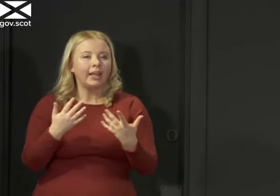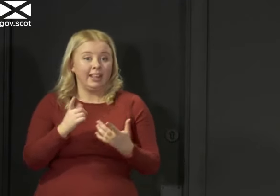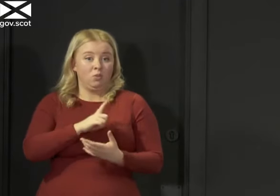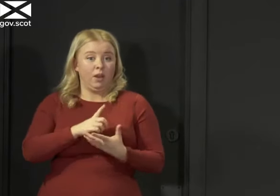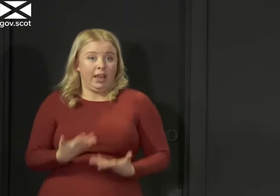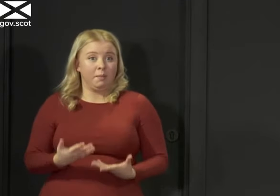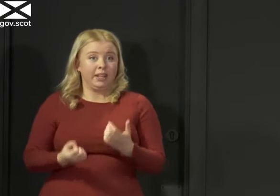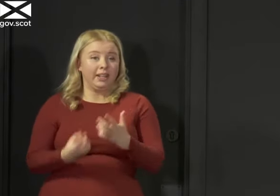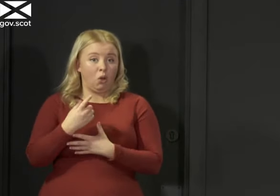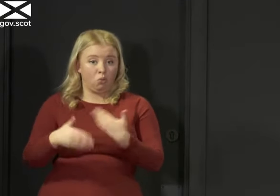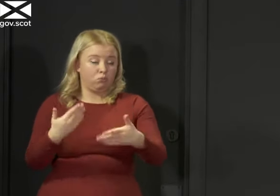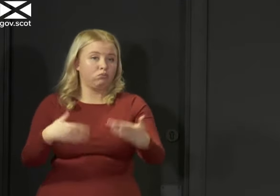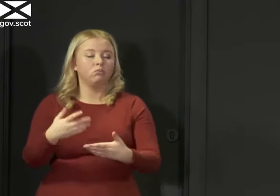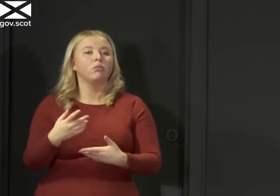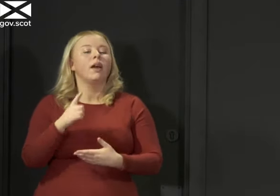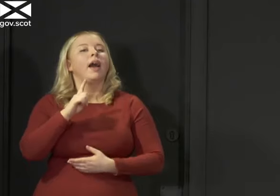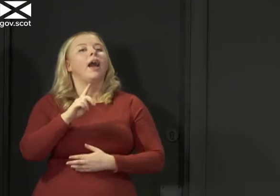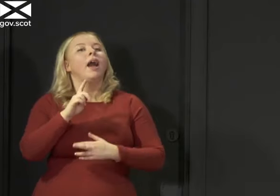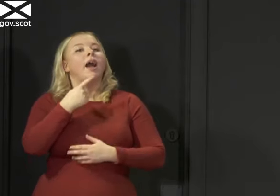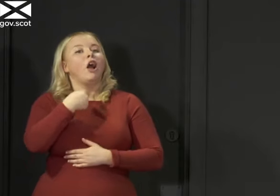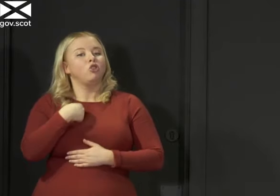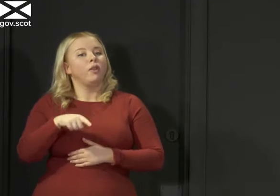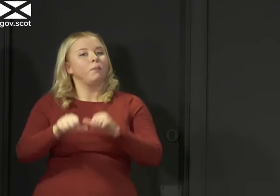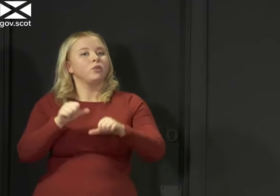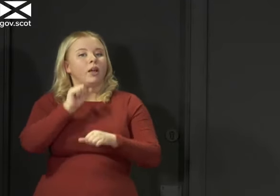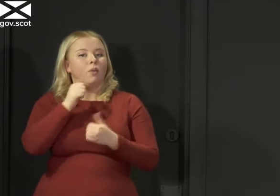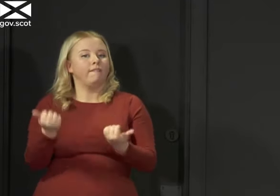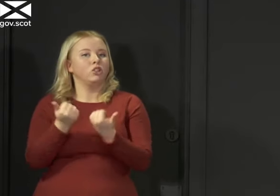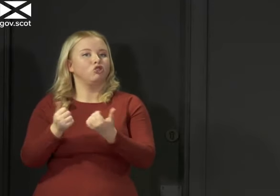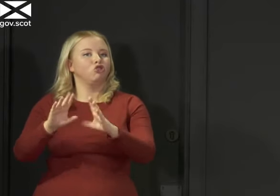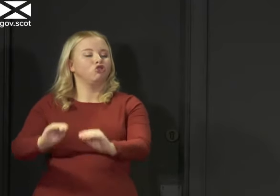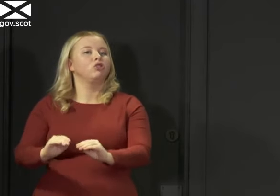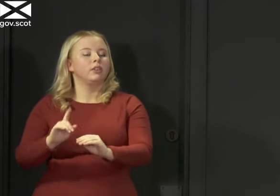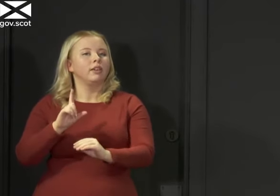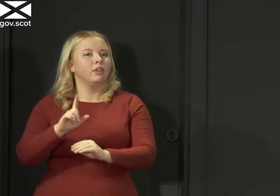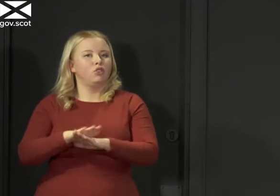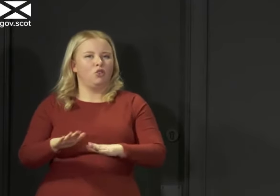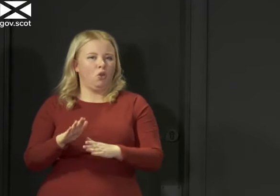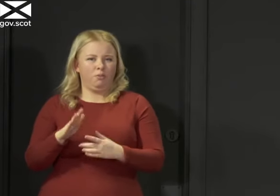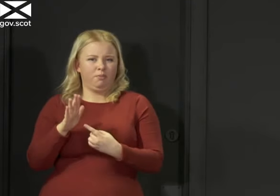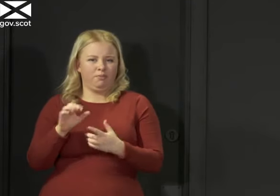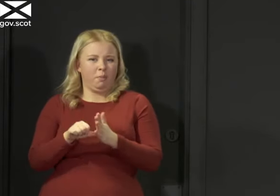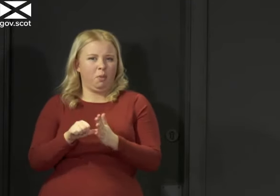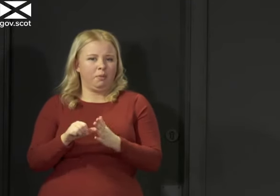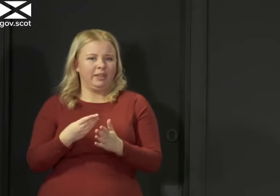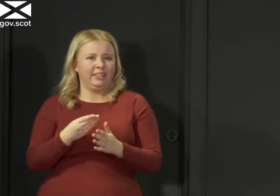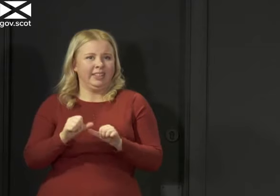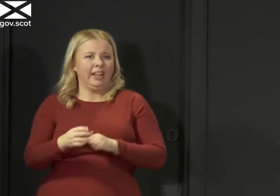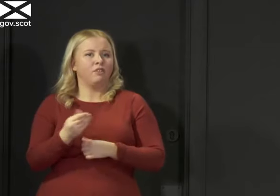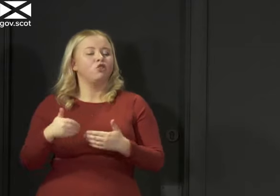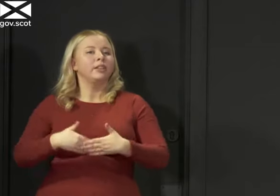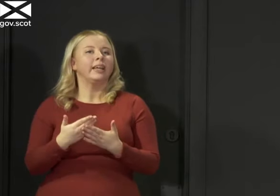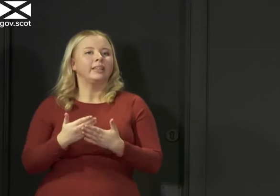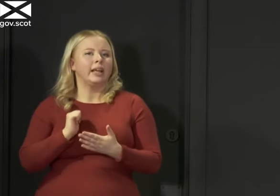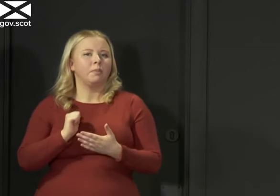right now, and I am told that that process will be complete, and this will not be an issue within a matter of days. So it's been an issue